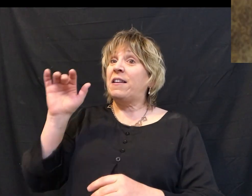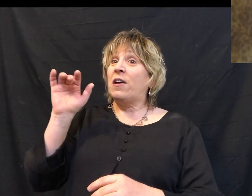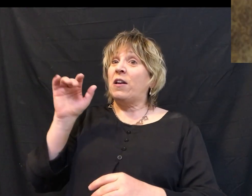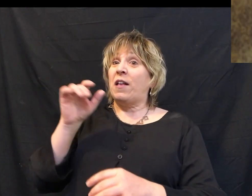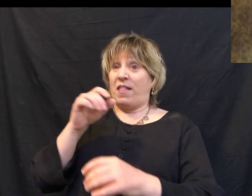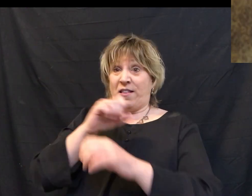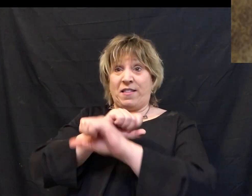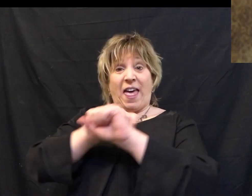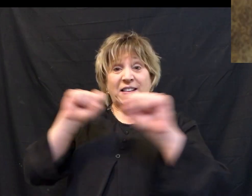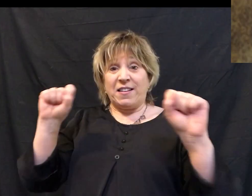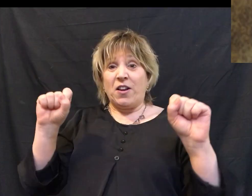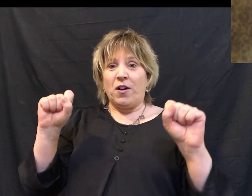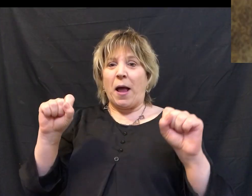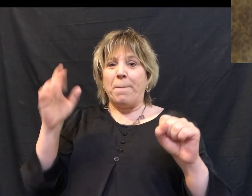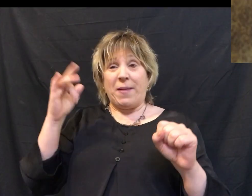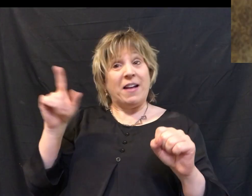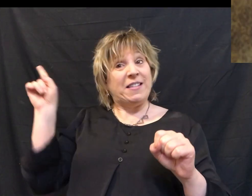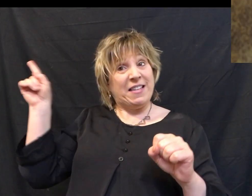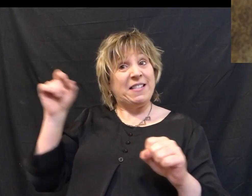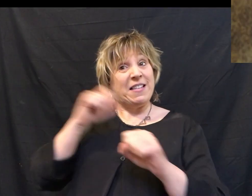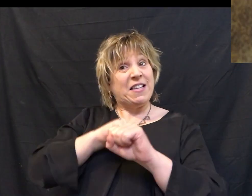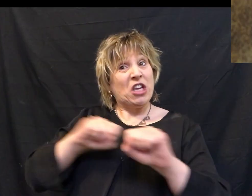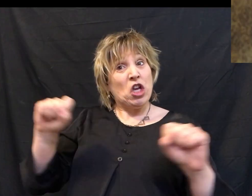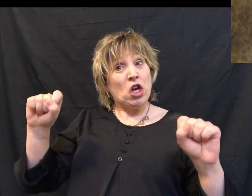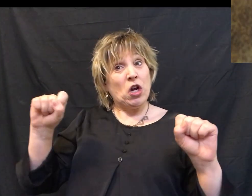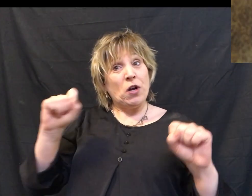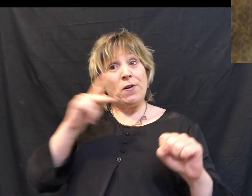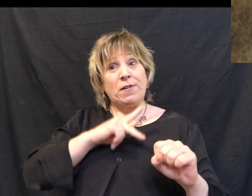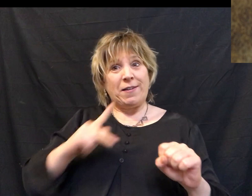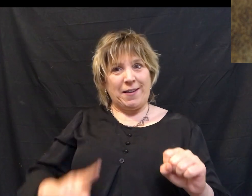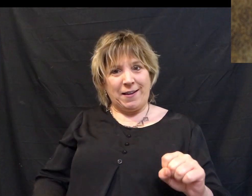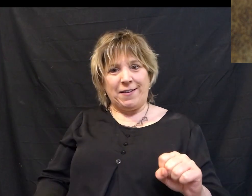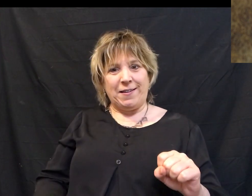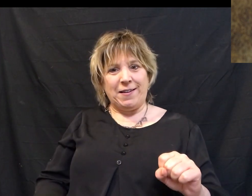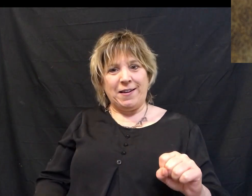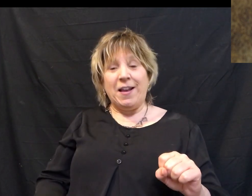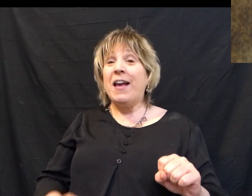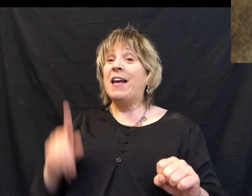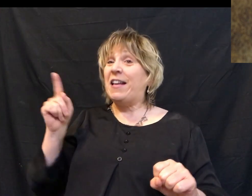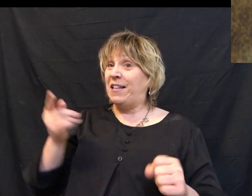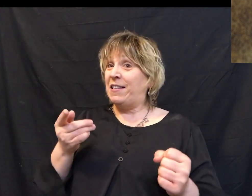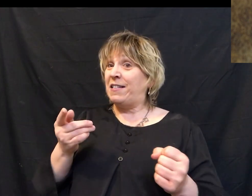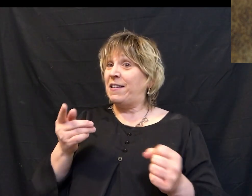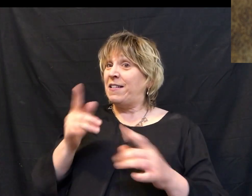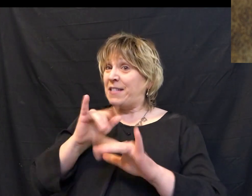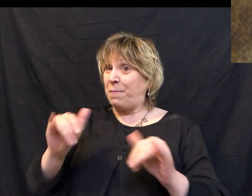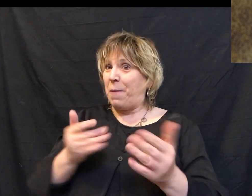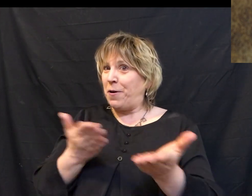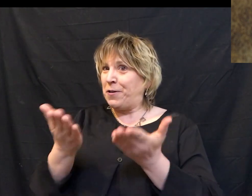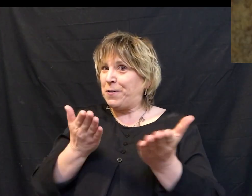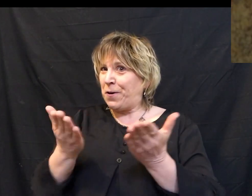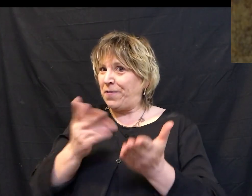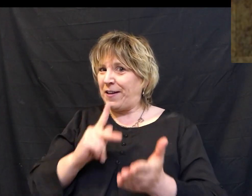this security. And because he is a secure king, he's also a serving king.